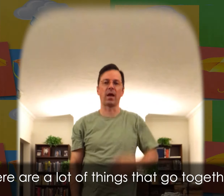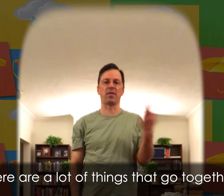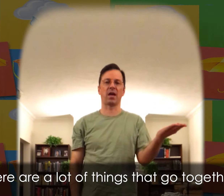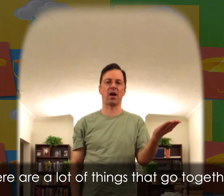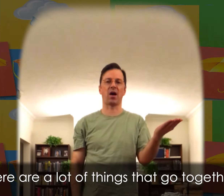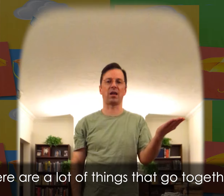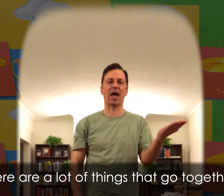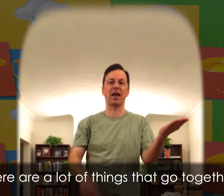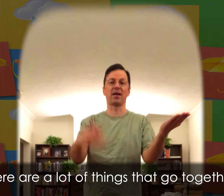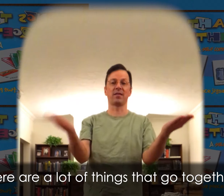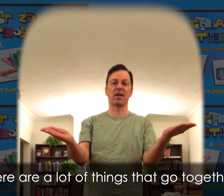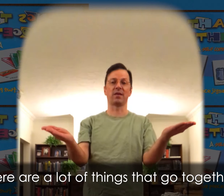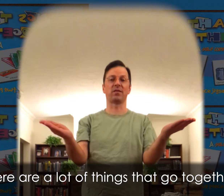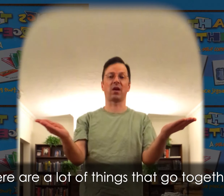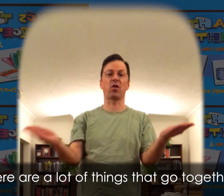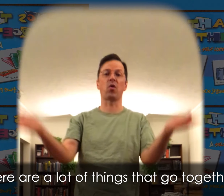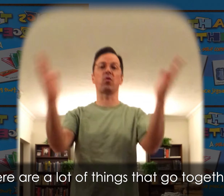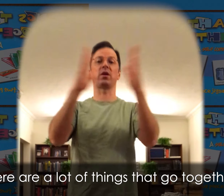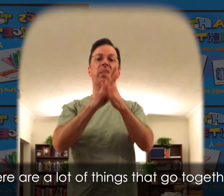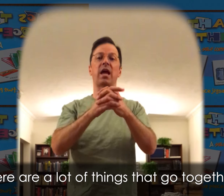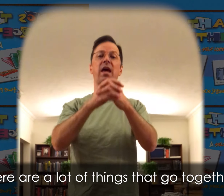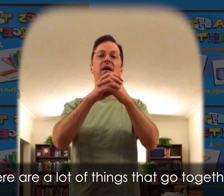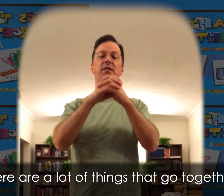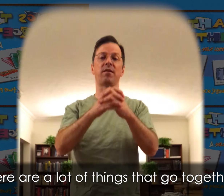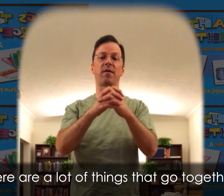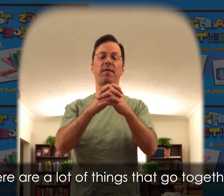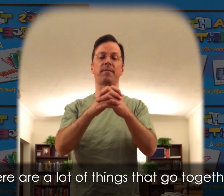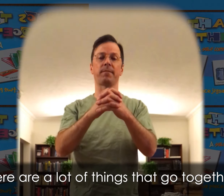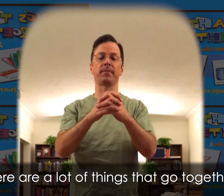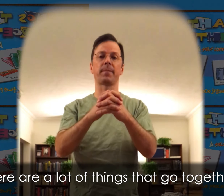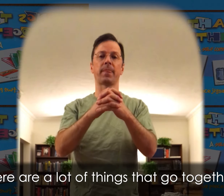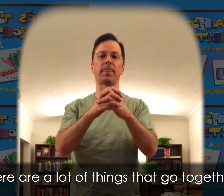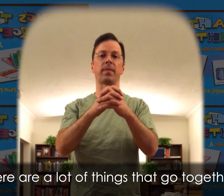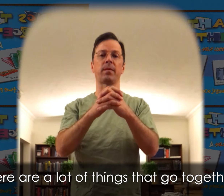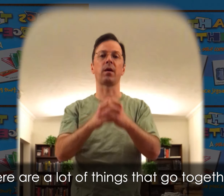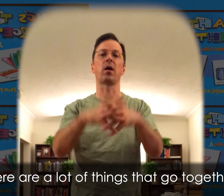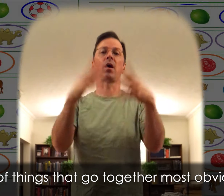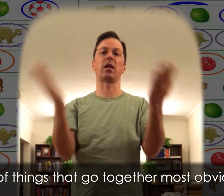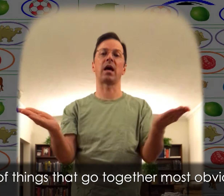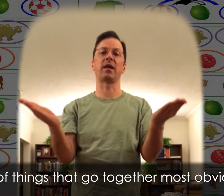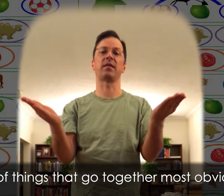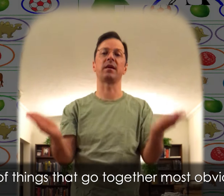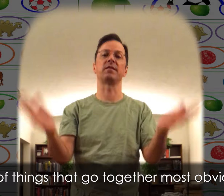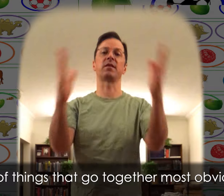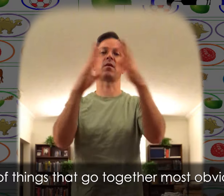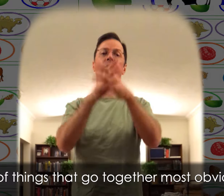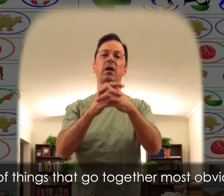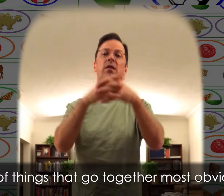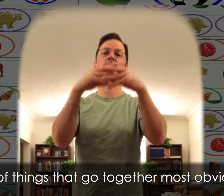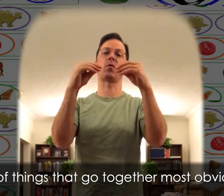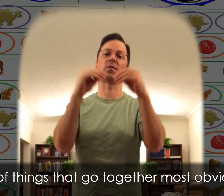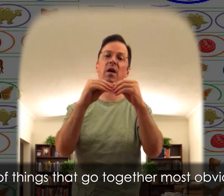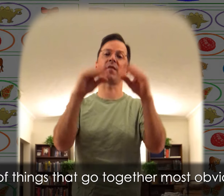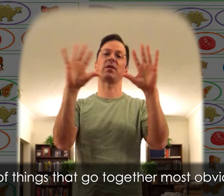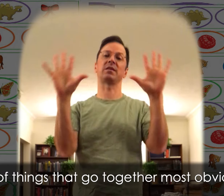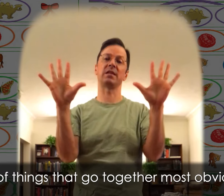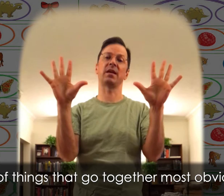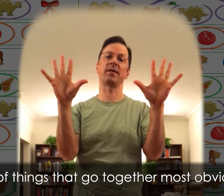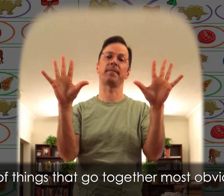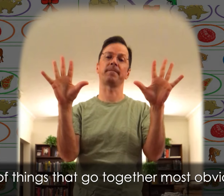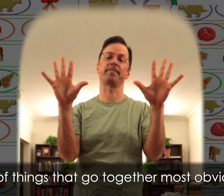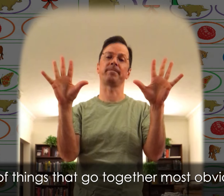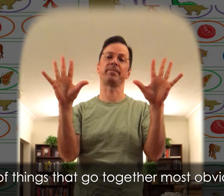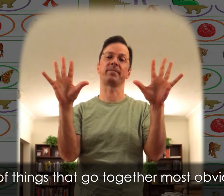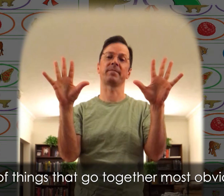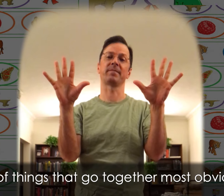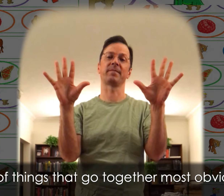There are a lot of things that go together A lot of things that go together most obviously